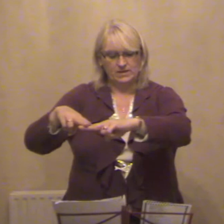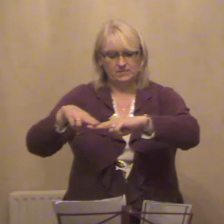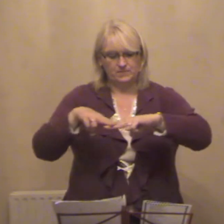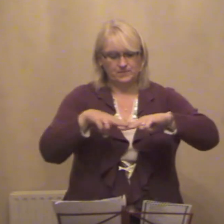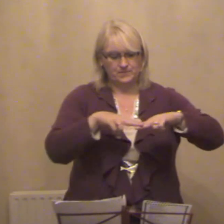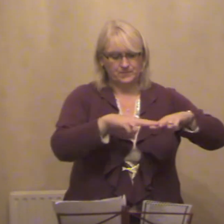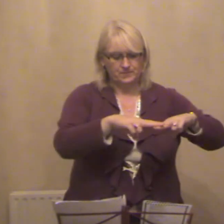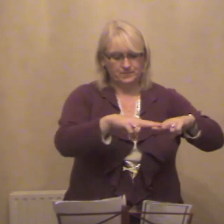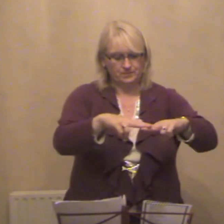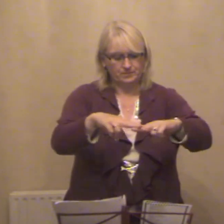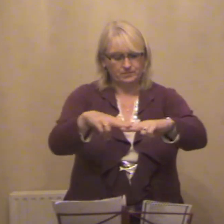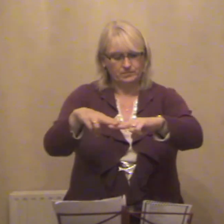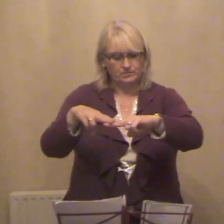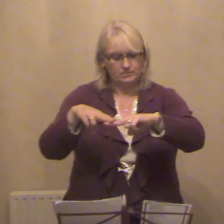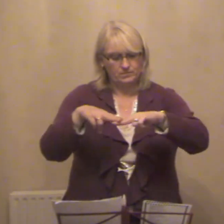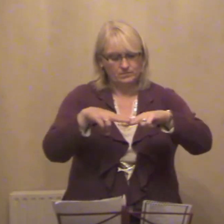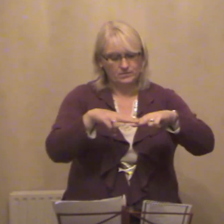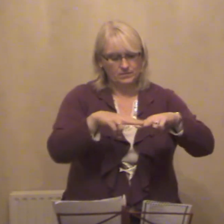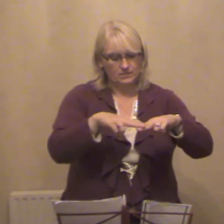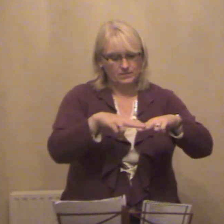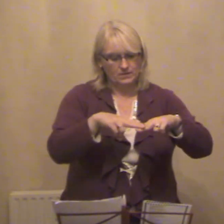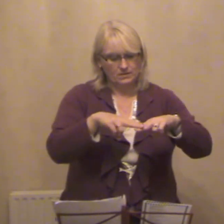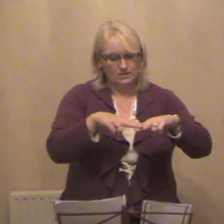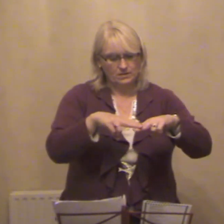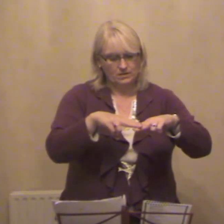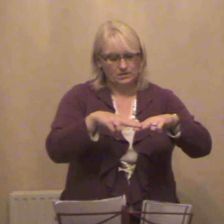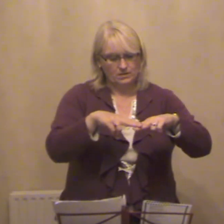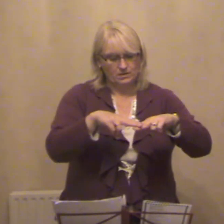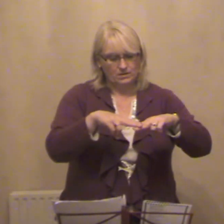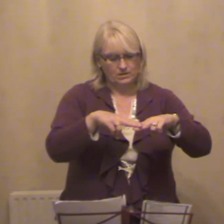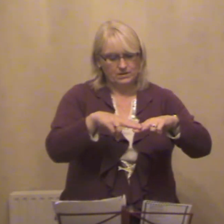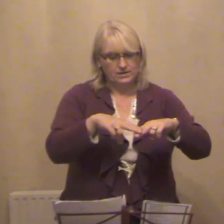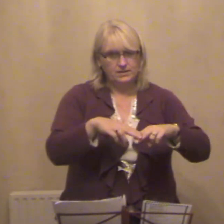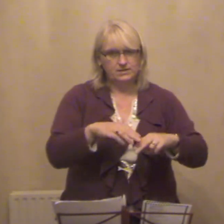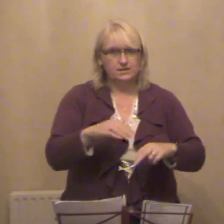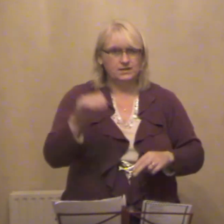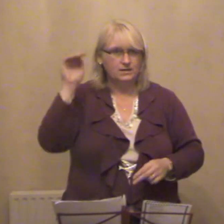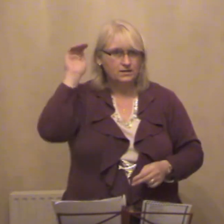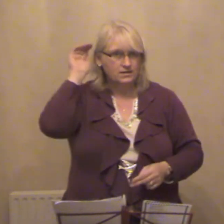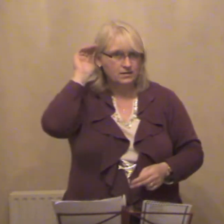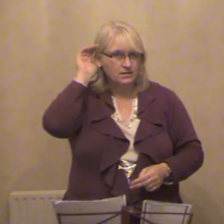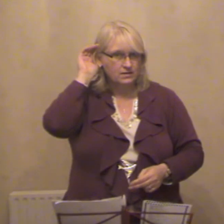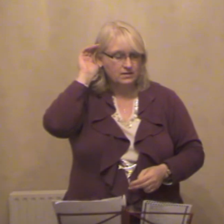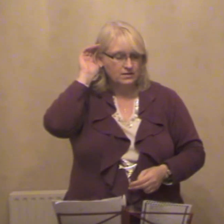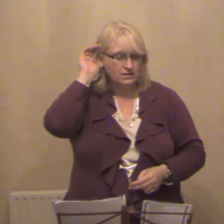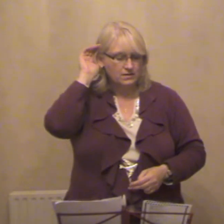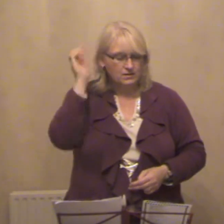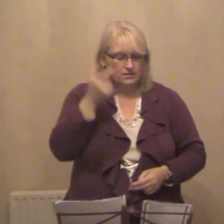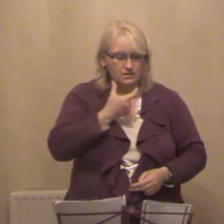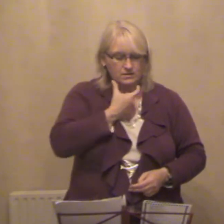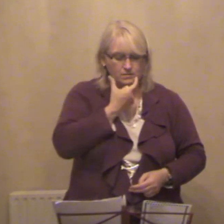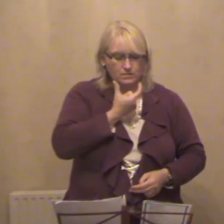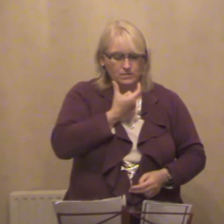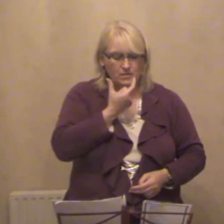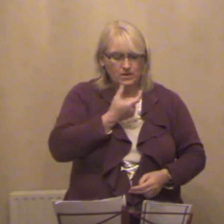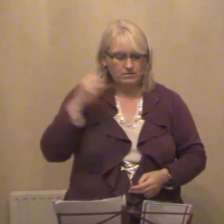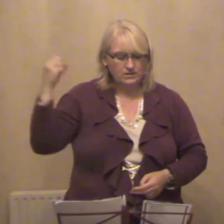listening to the merry